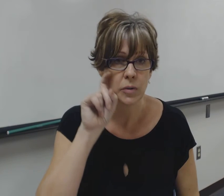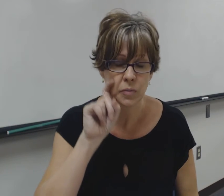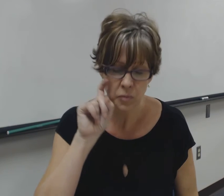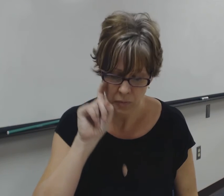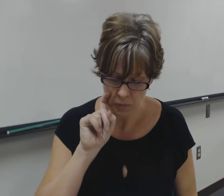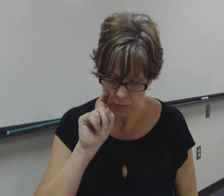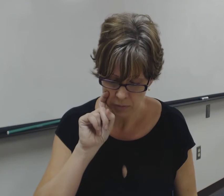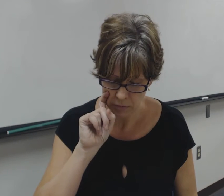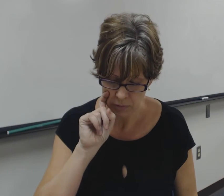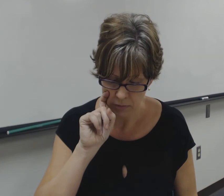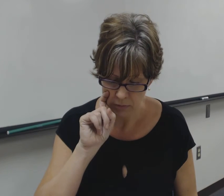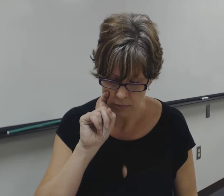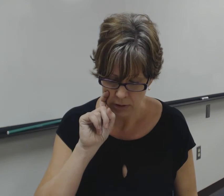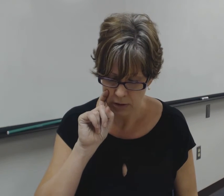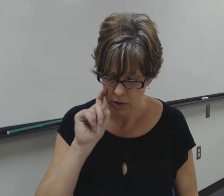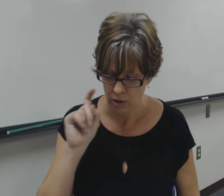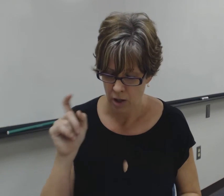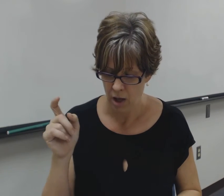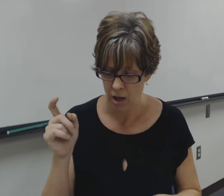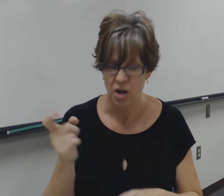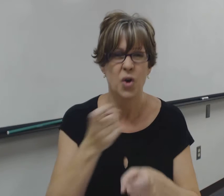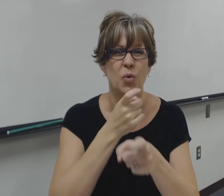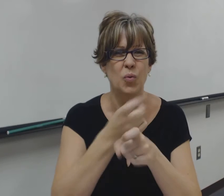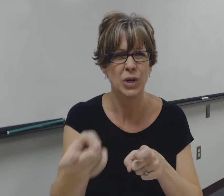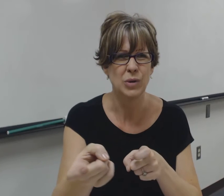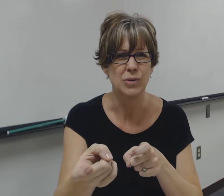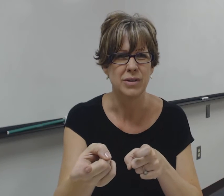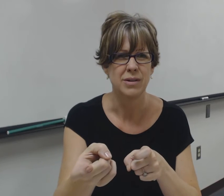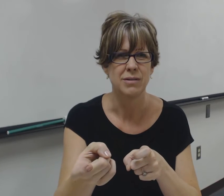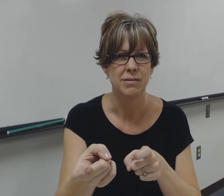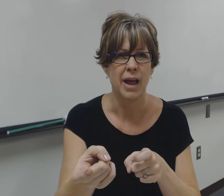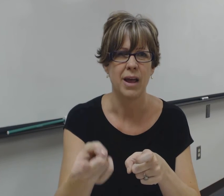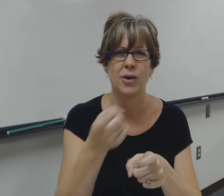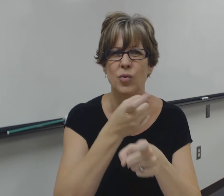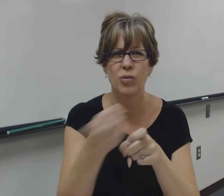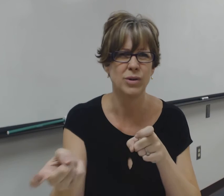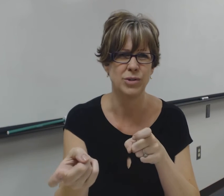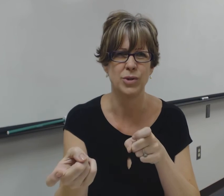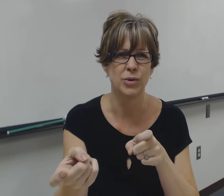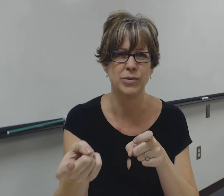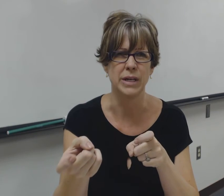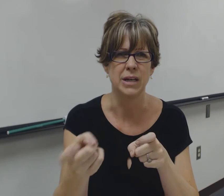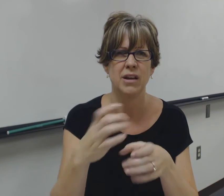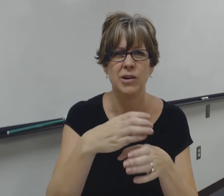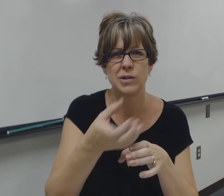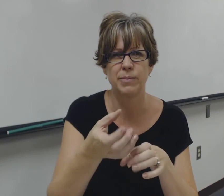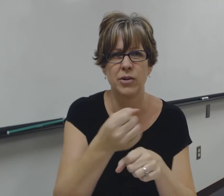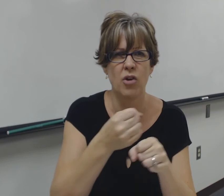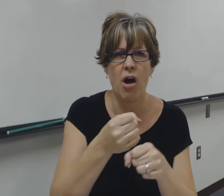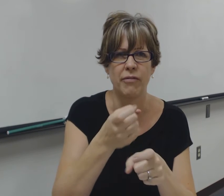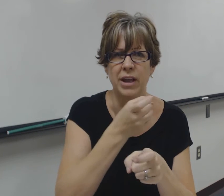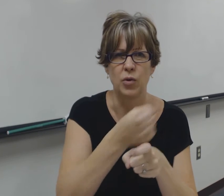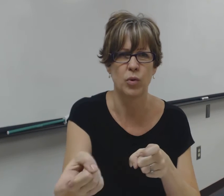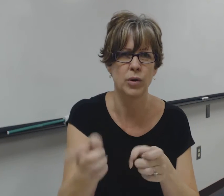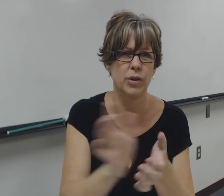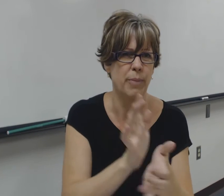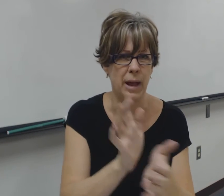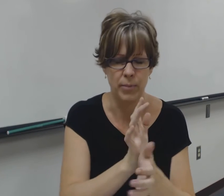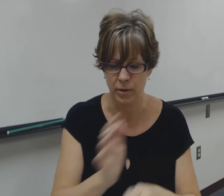ruined okay ruined you ruined it you spilled coffee and ruined the paper